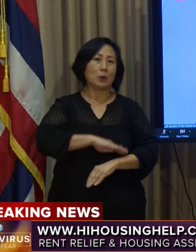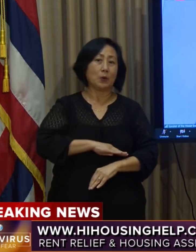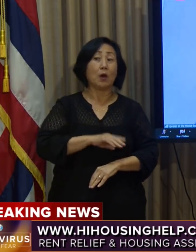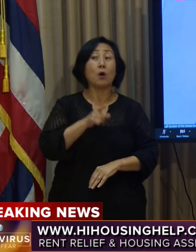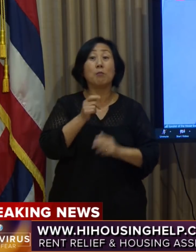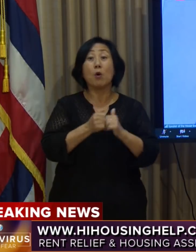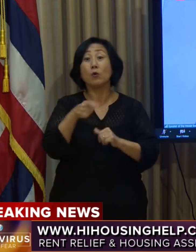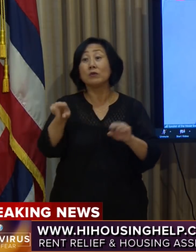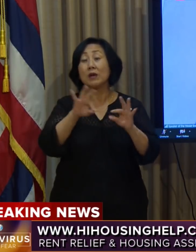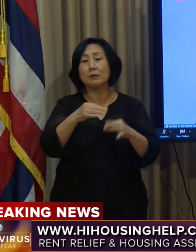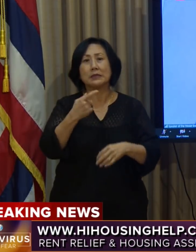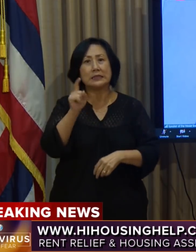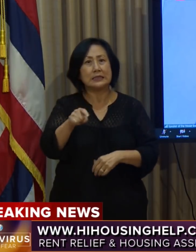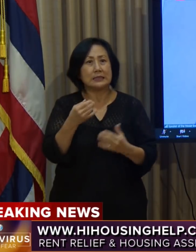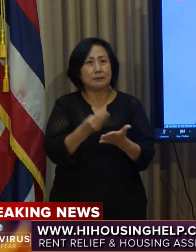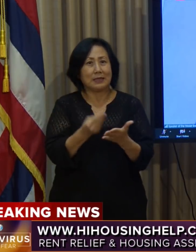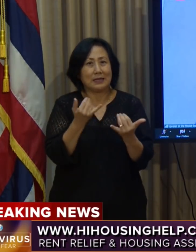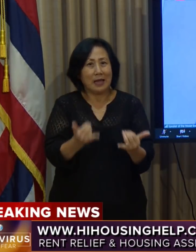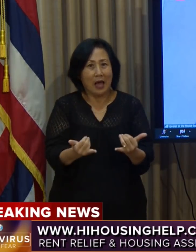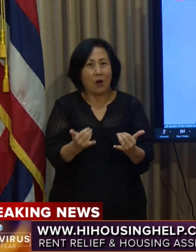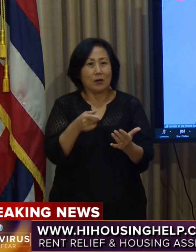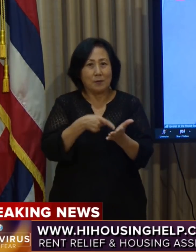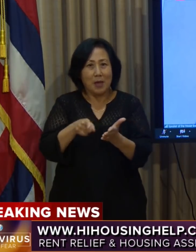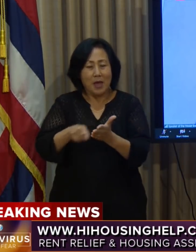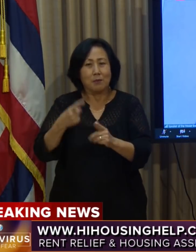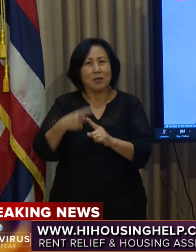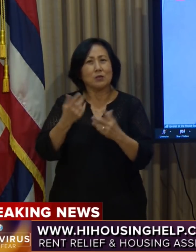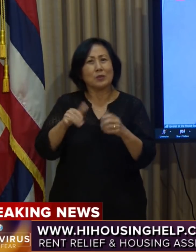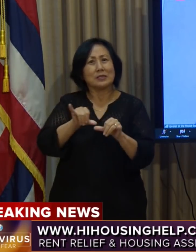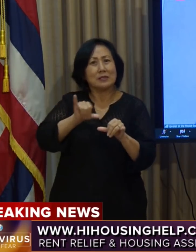most in need and who want to remain in their homes.